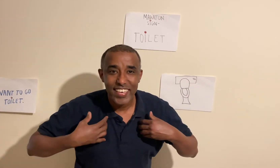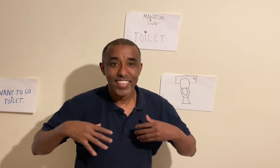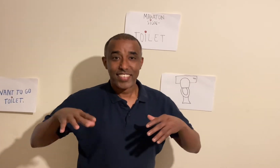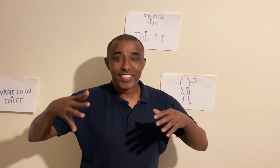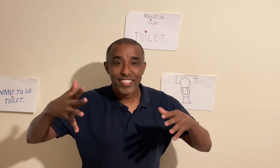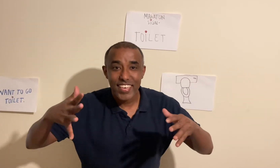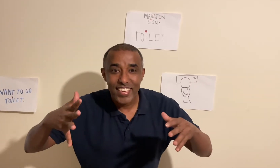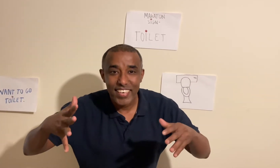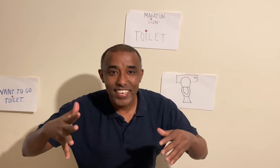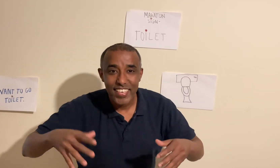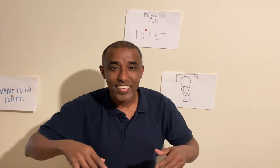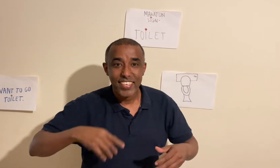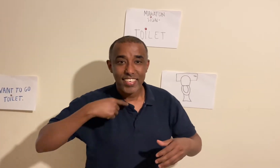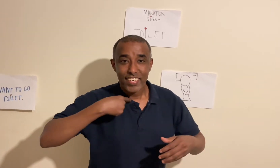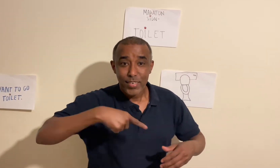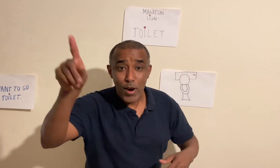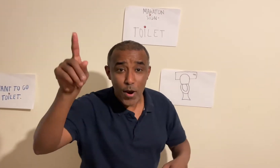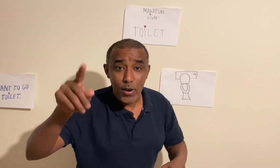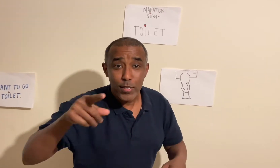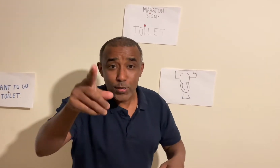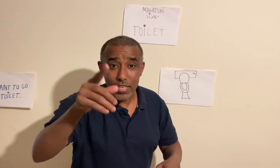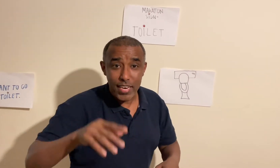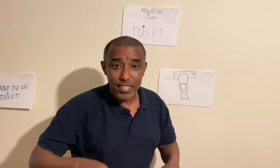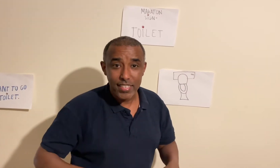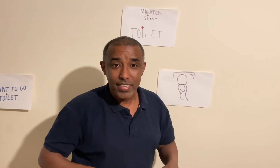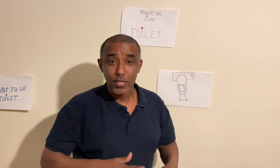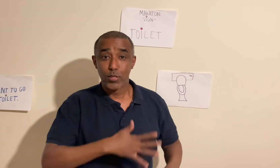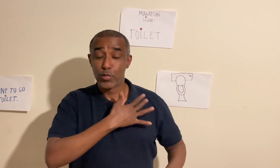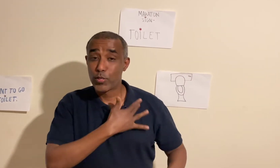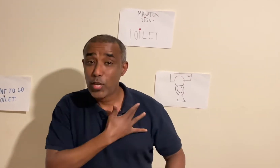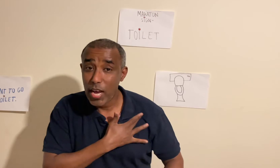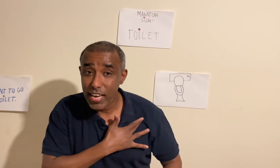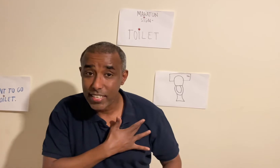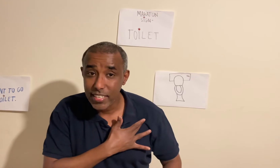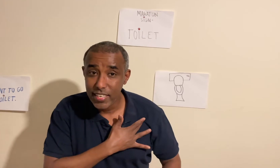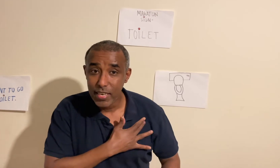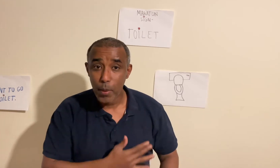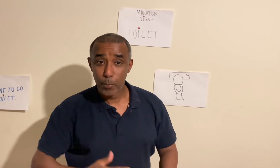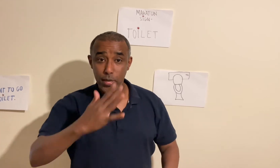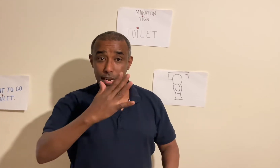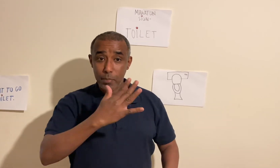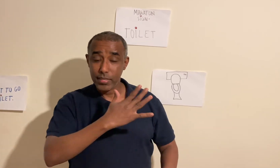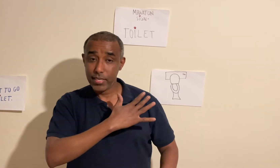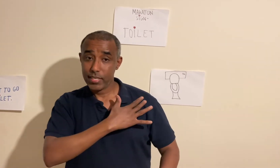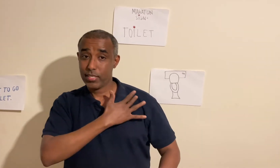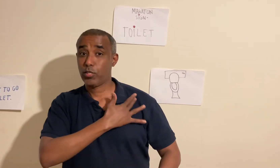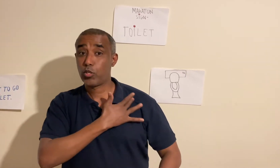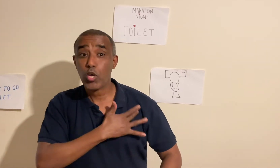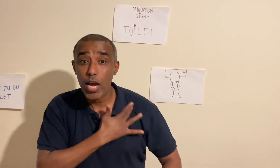Steady? Go. You sign it. Toilet. Put your hand up and say toilet.